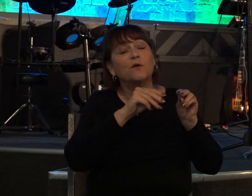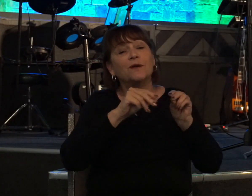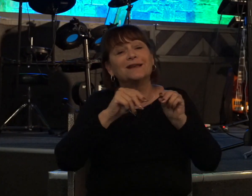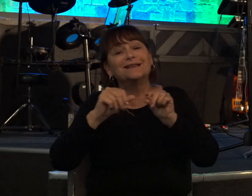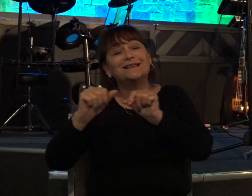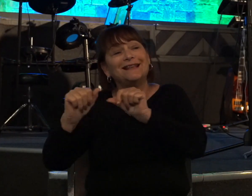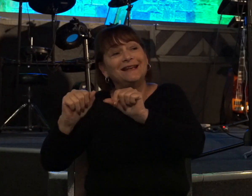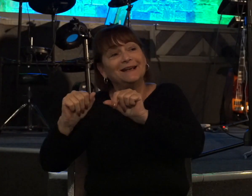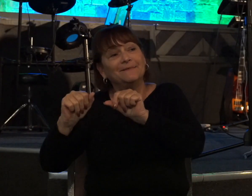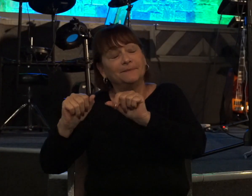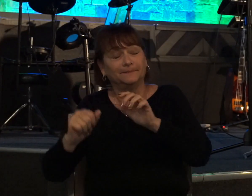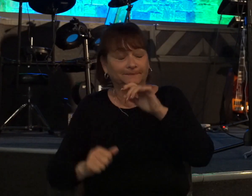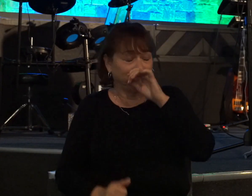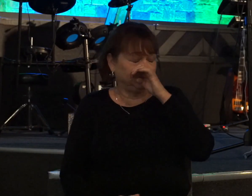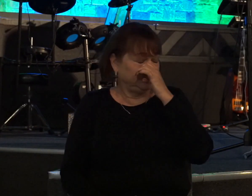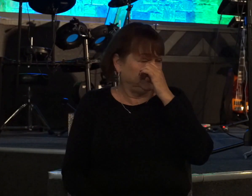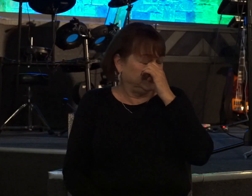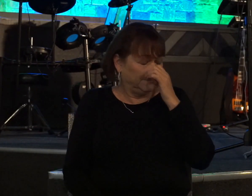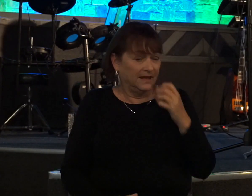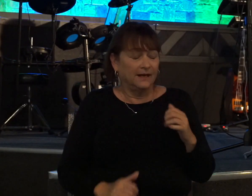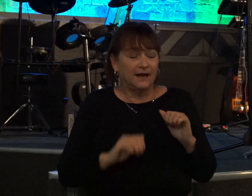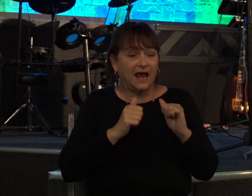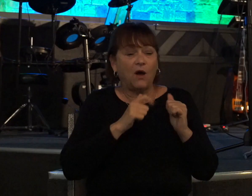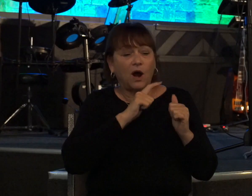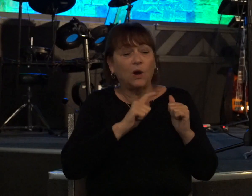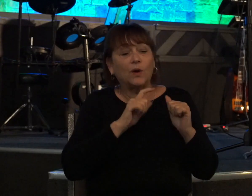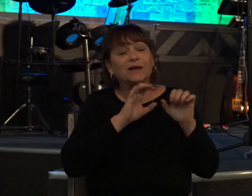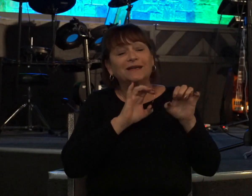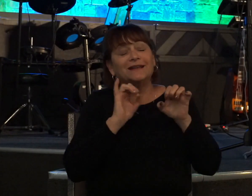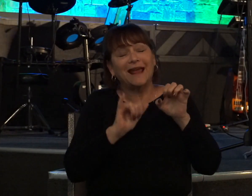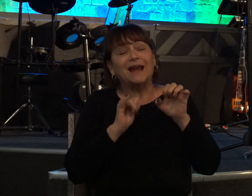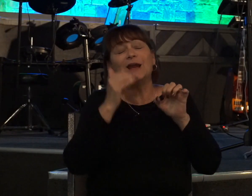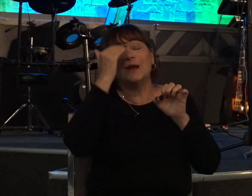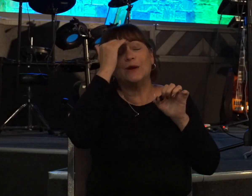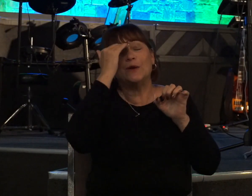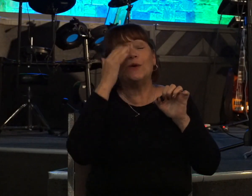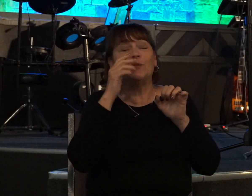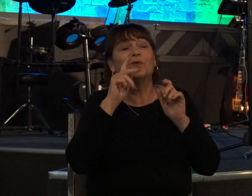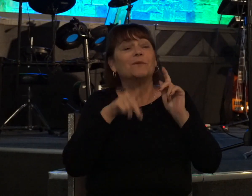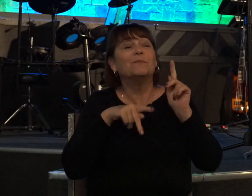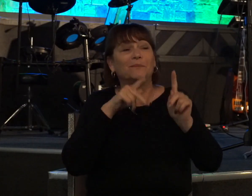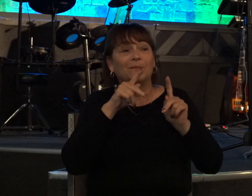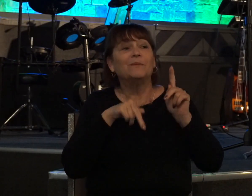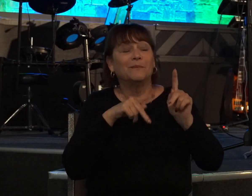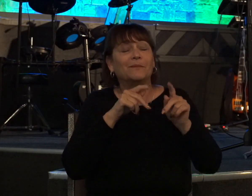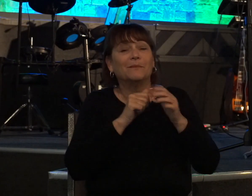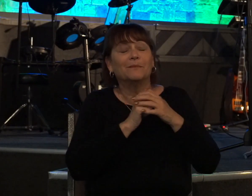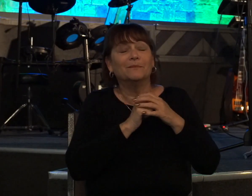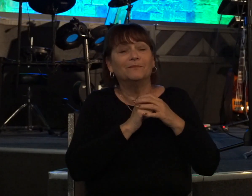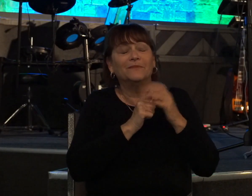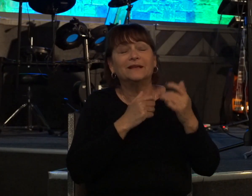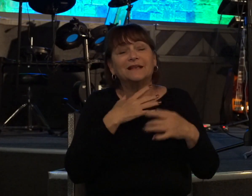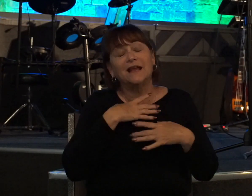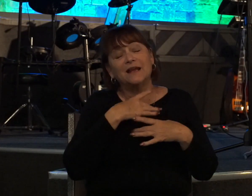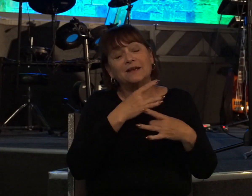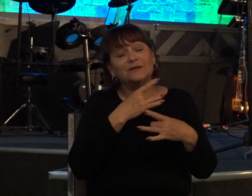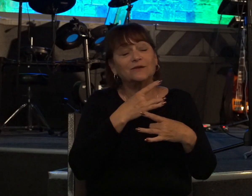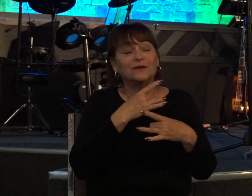this is how our lord did it he knew his audience and it's interesting because our our chapter